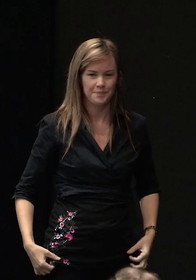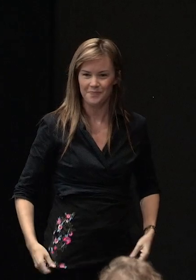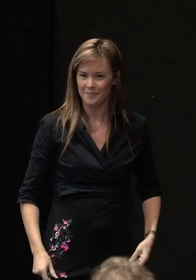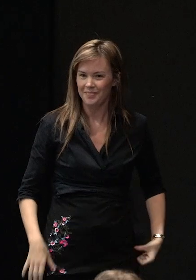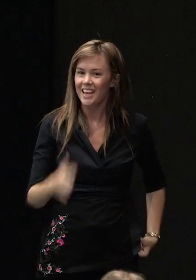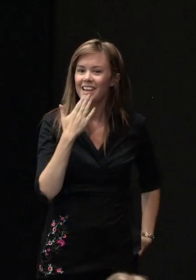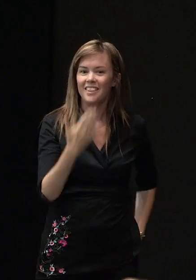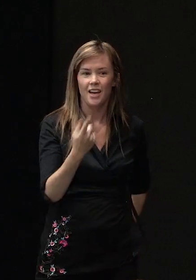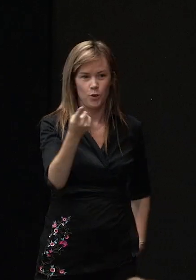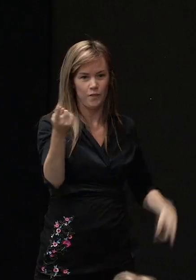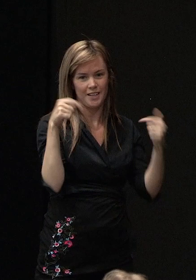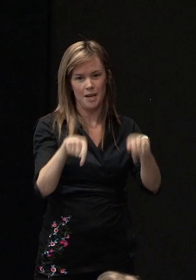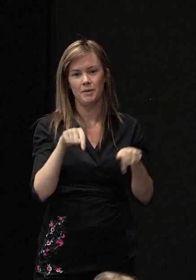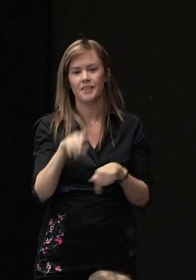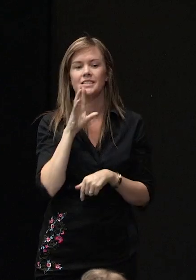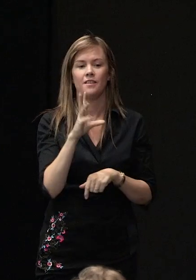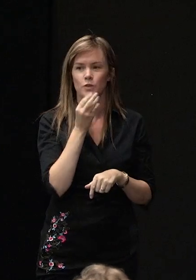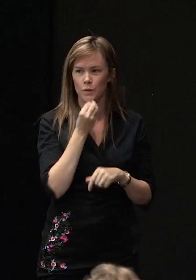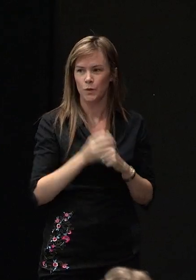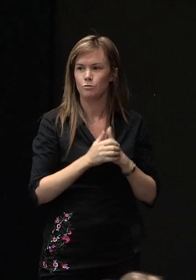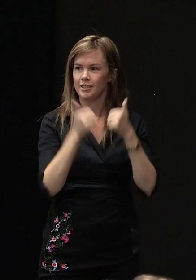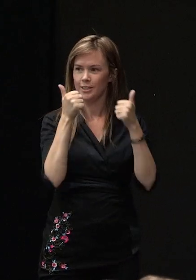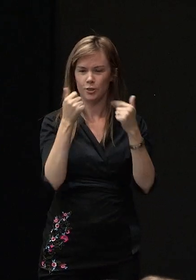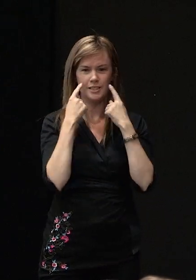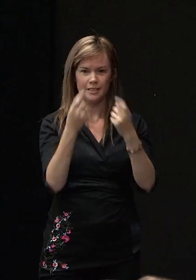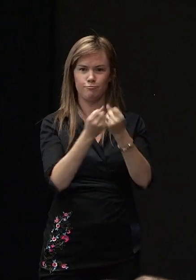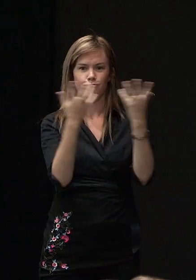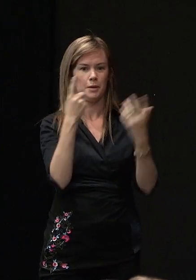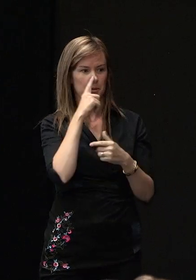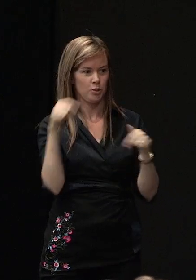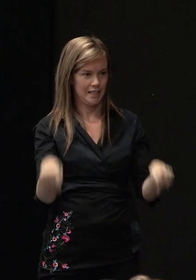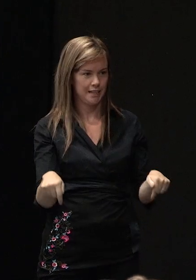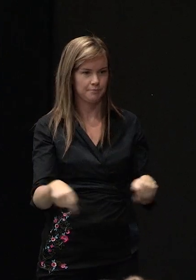Thanks for coming this afternoon. It's good to see so many people here.